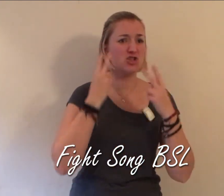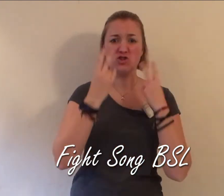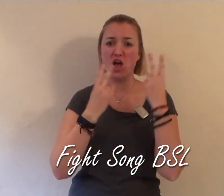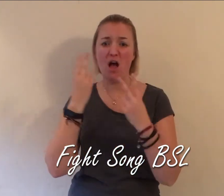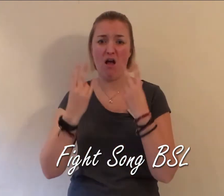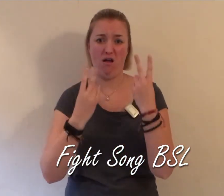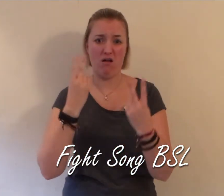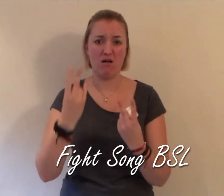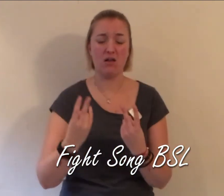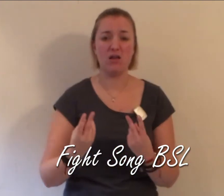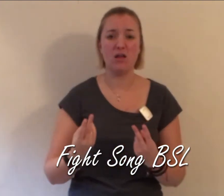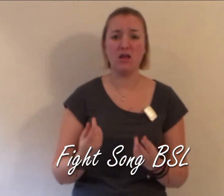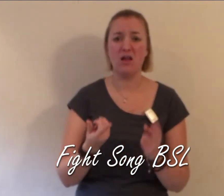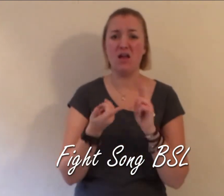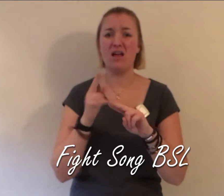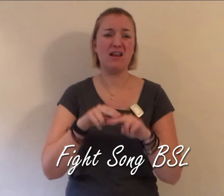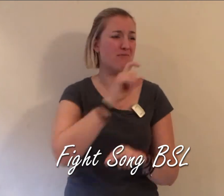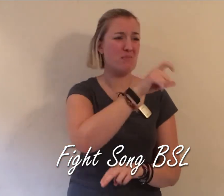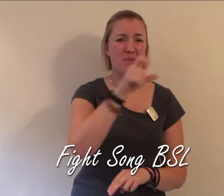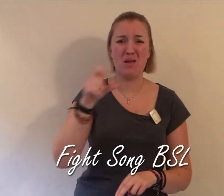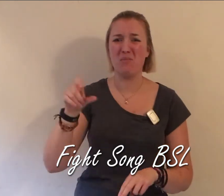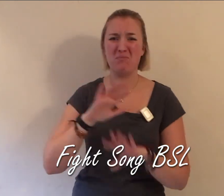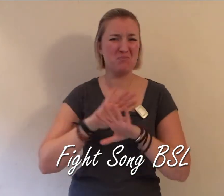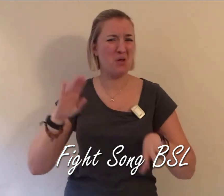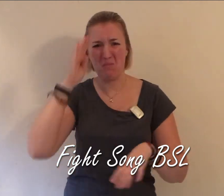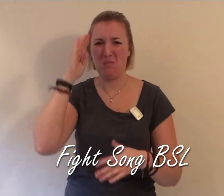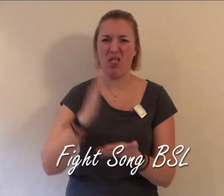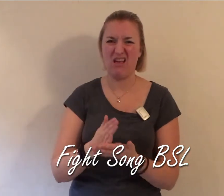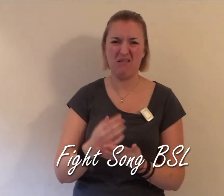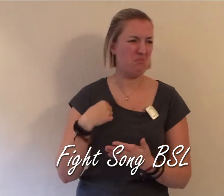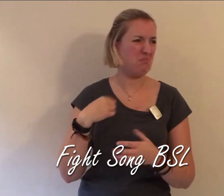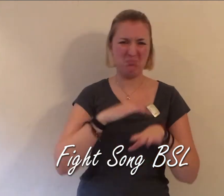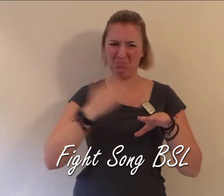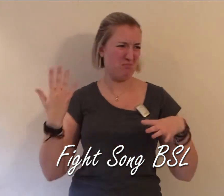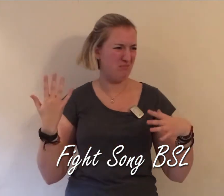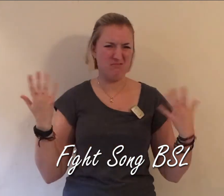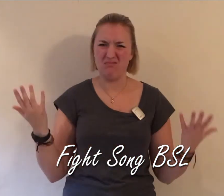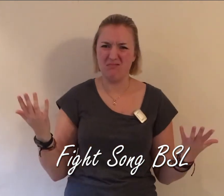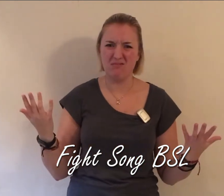song And I don't really care if nobody else believes